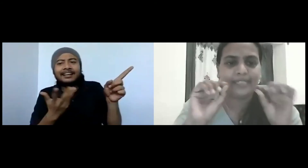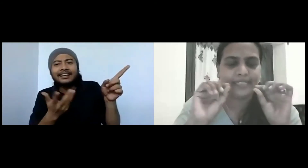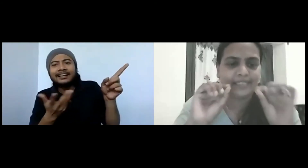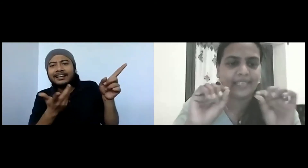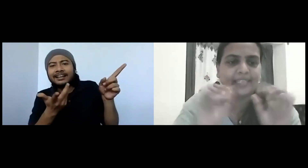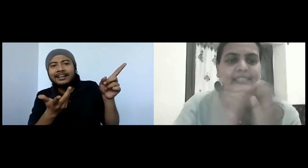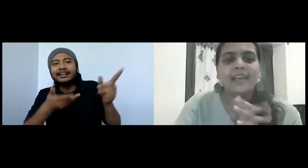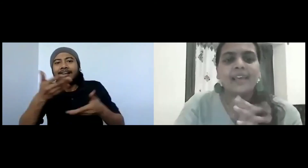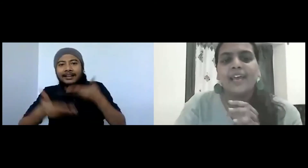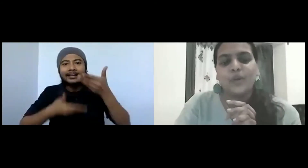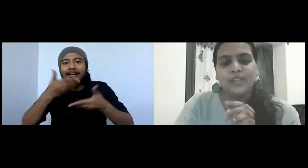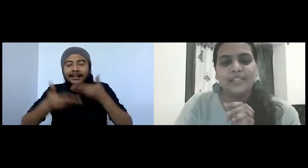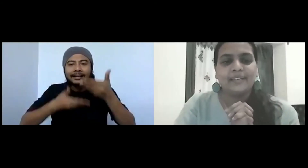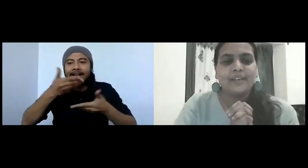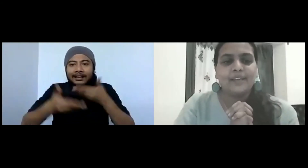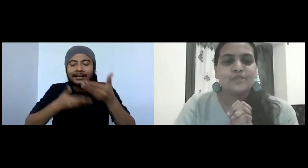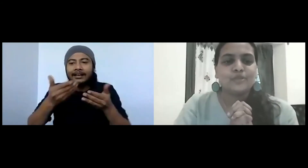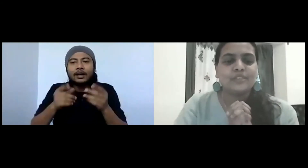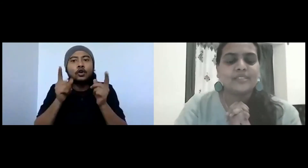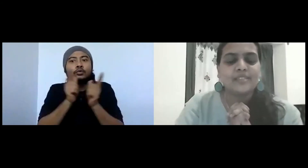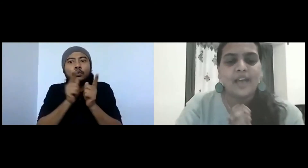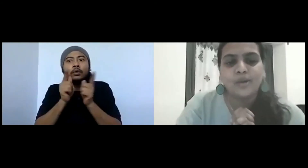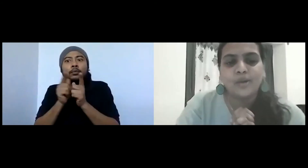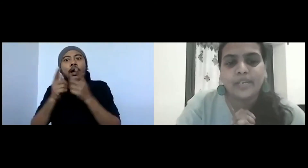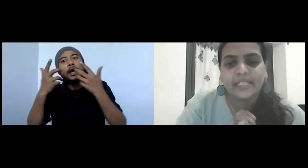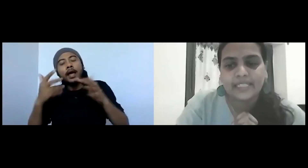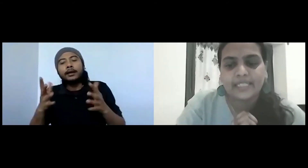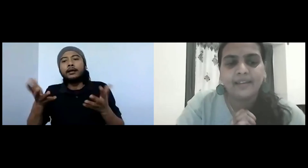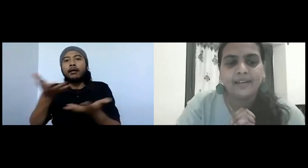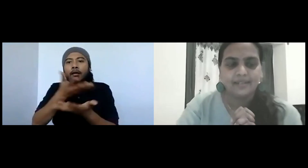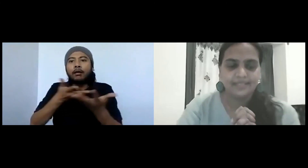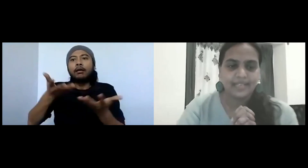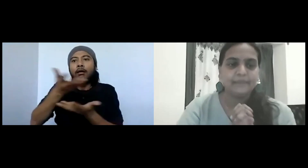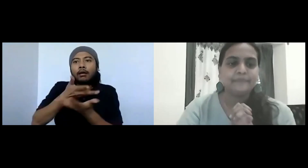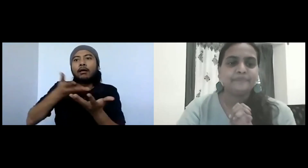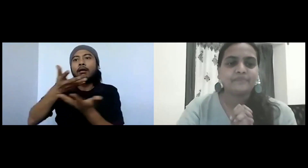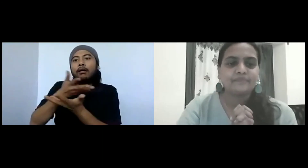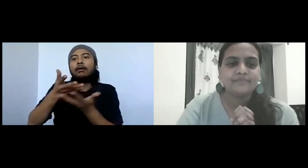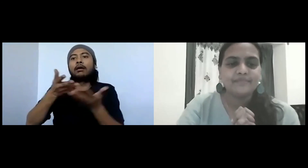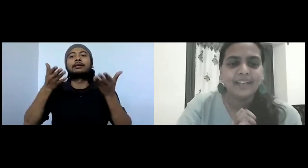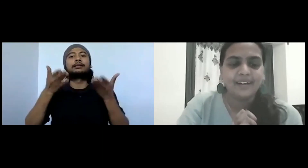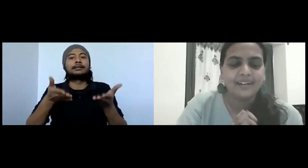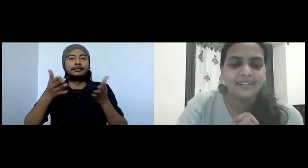little things and all that. So this is how it is done.